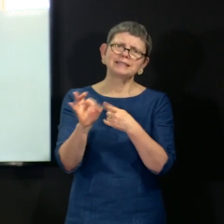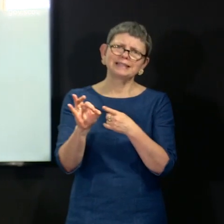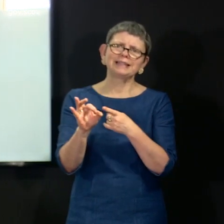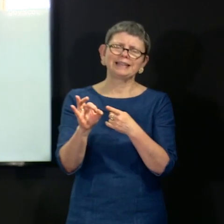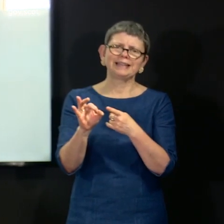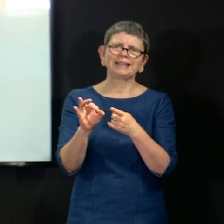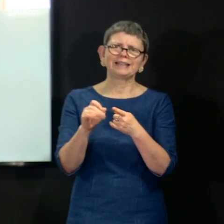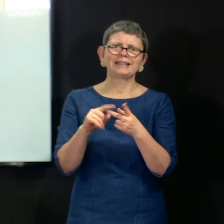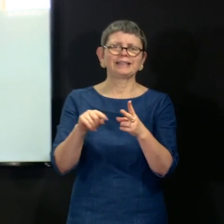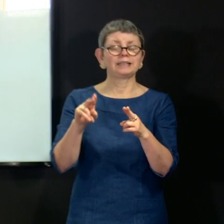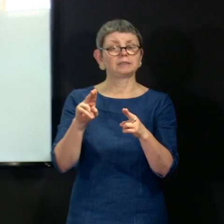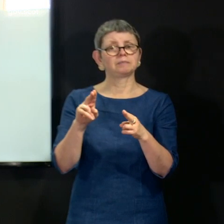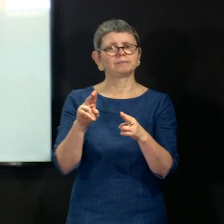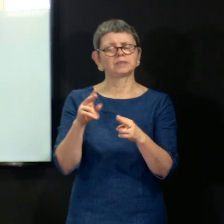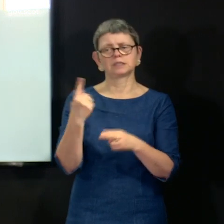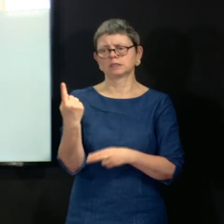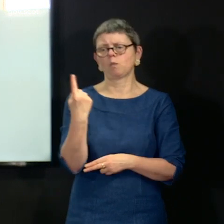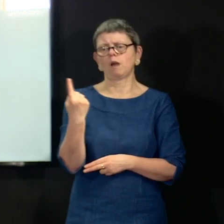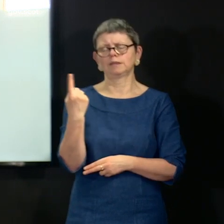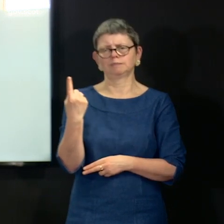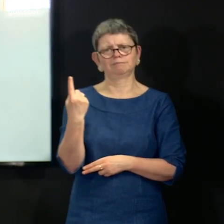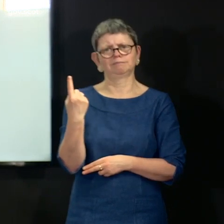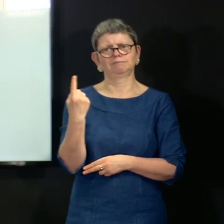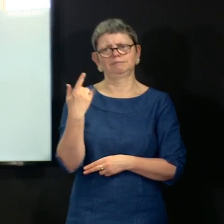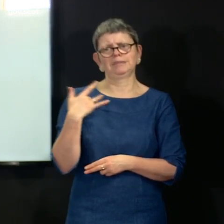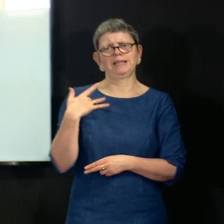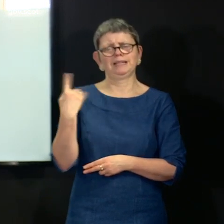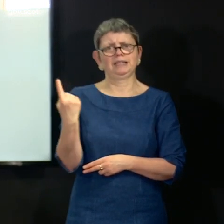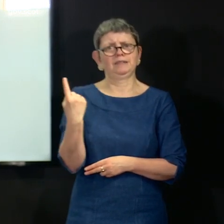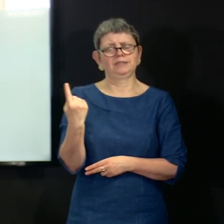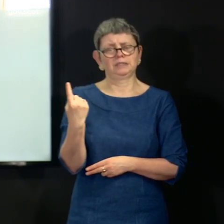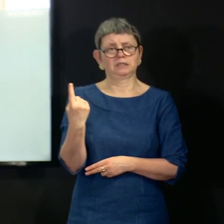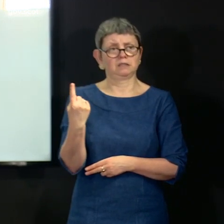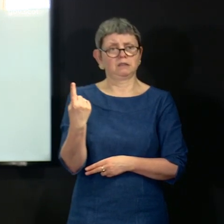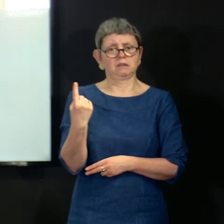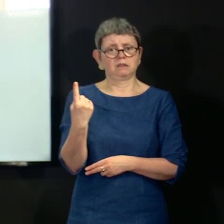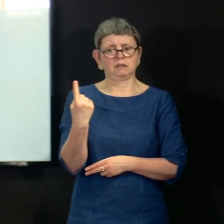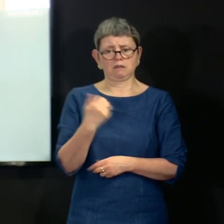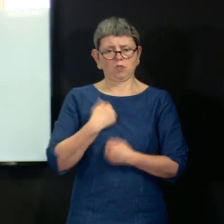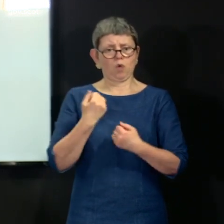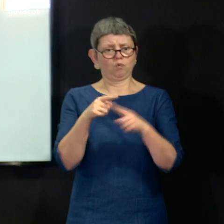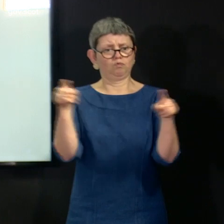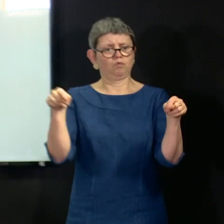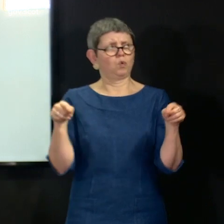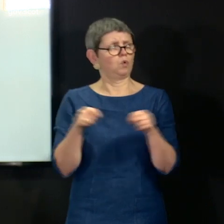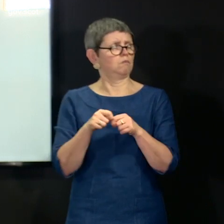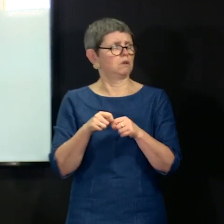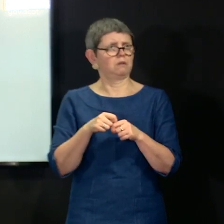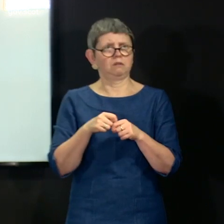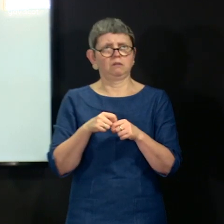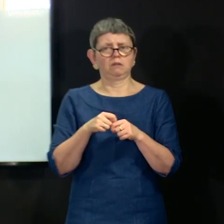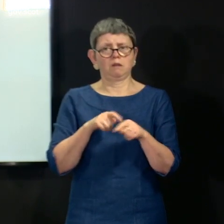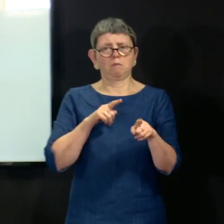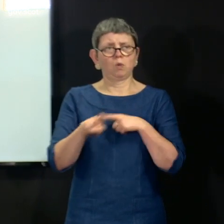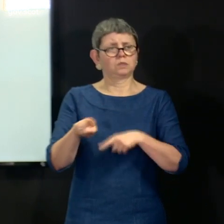too distressing for an individual resident, for those reasons, to be in their own room for a large part of the day